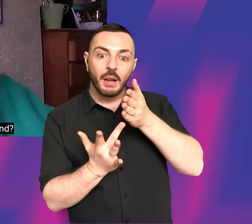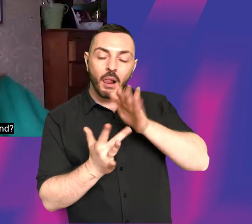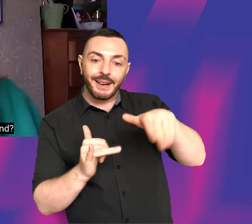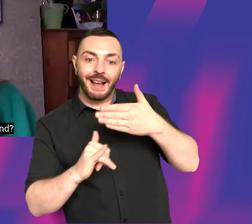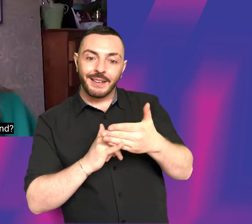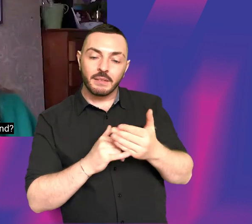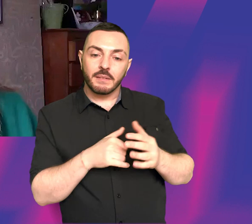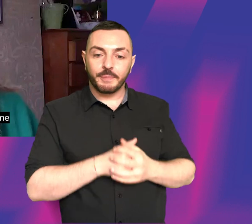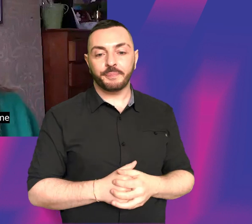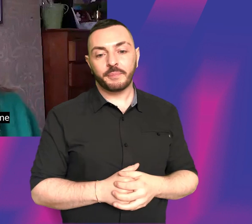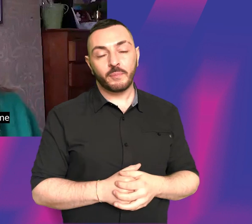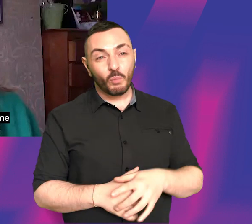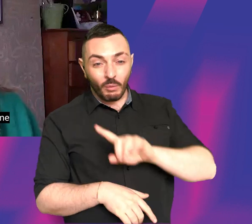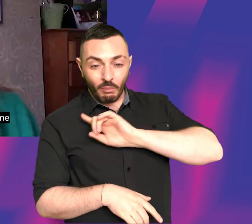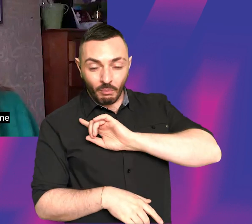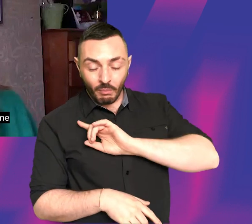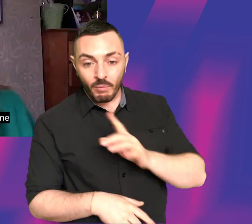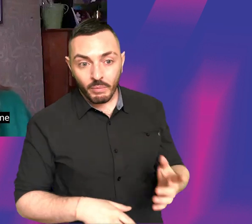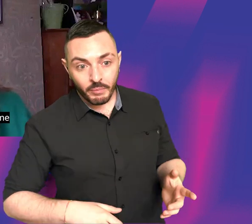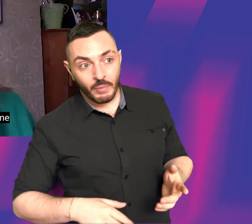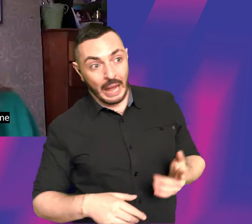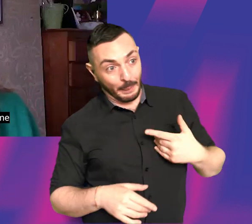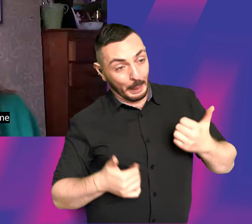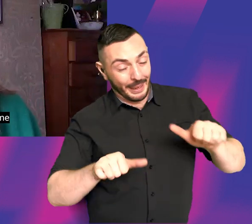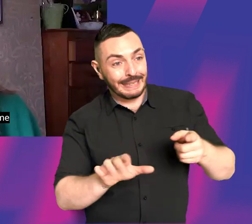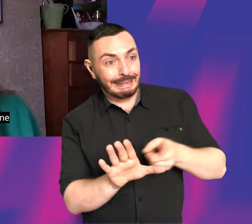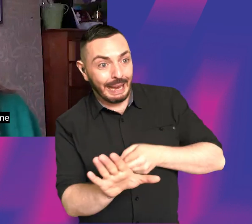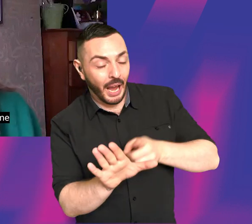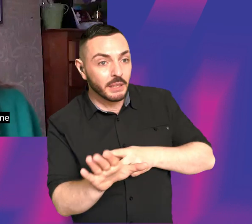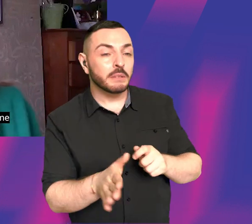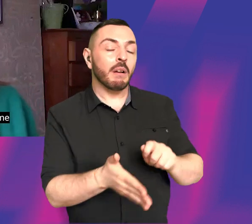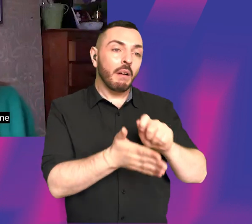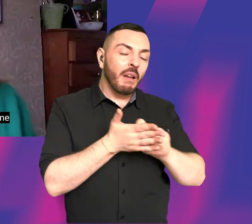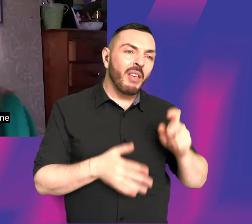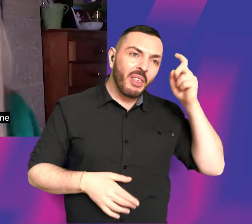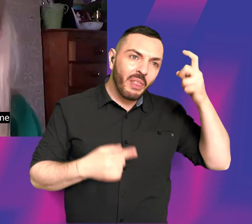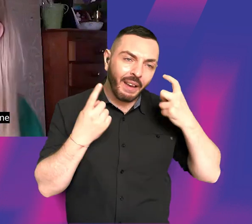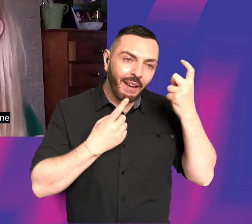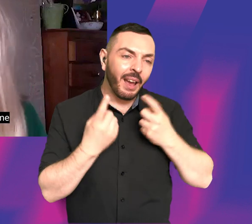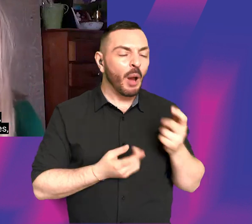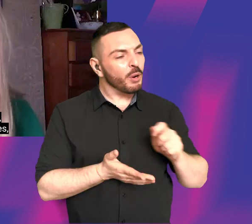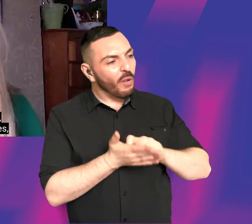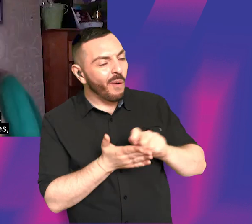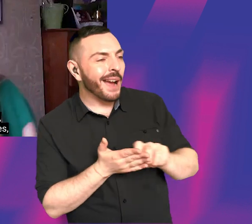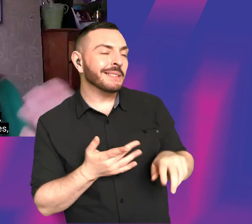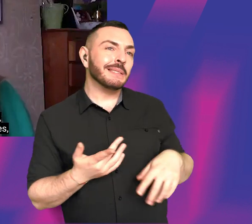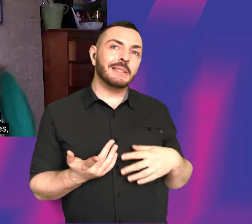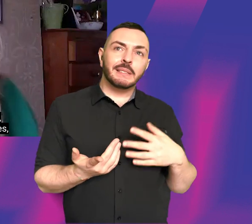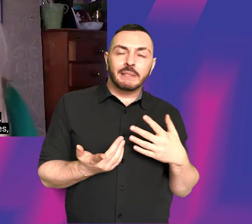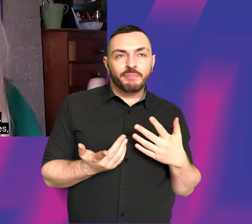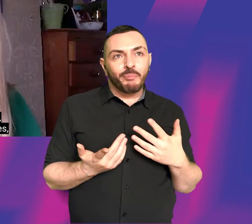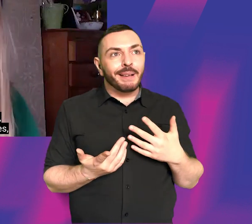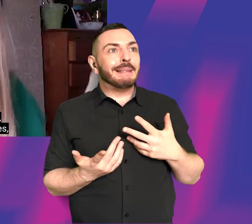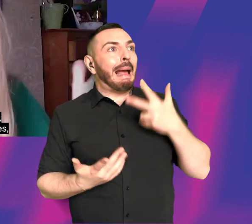end. Because, you know, I spent years wasting my time thinking I would really like to write something set in